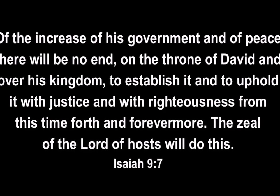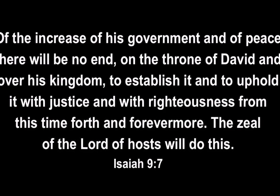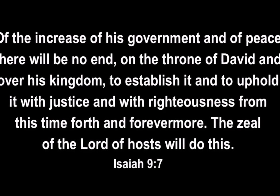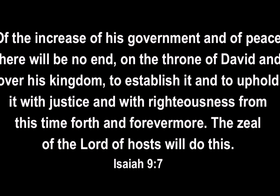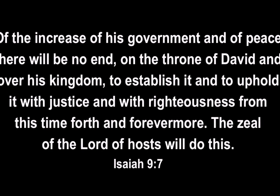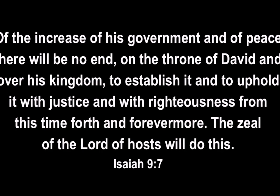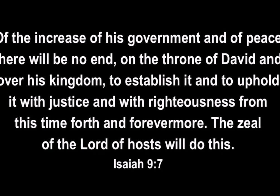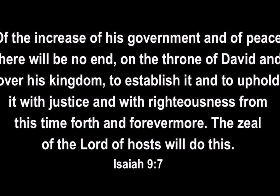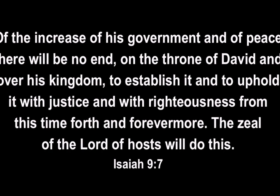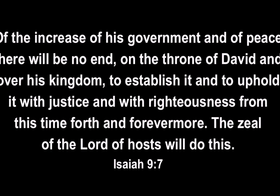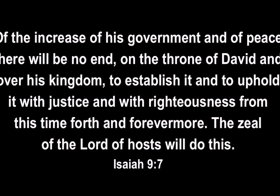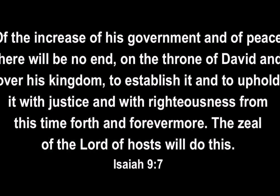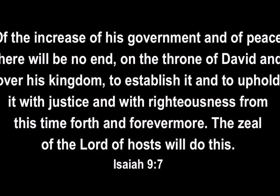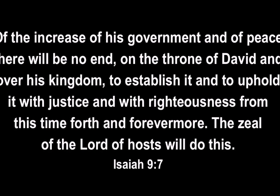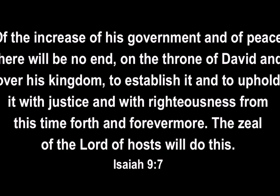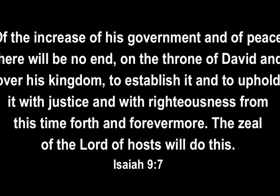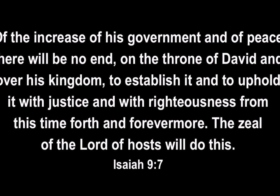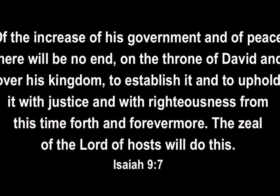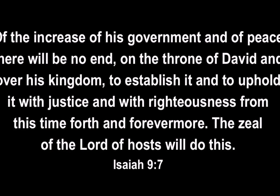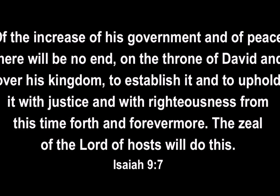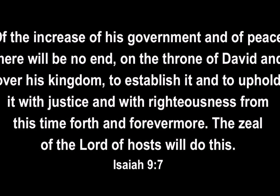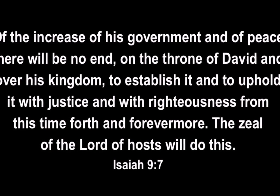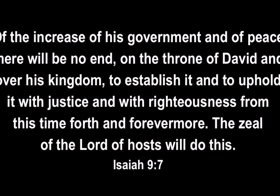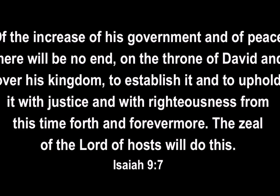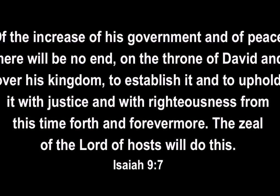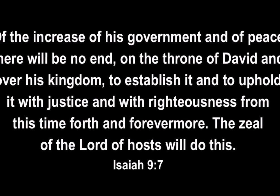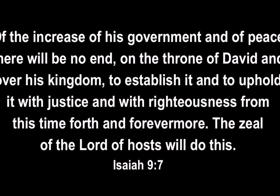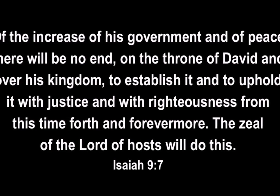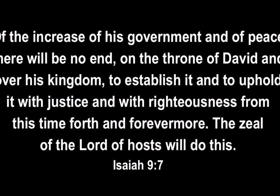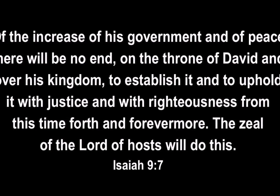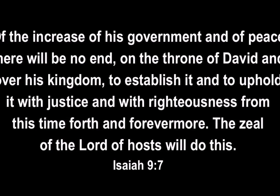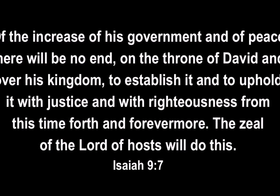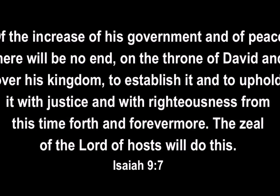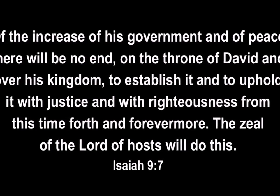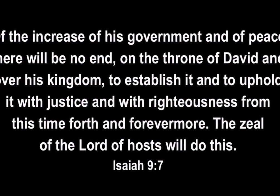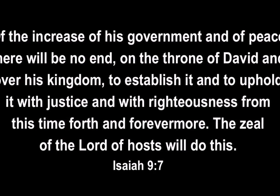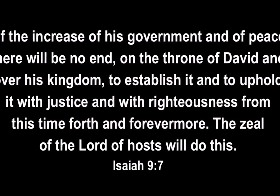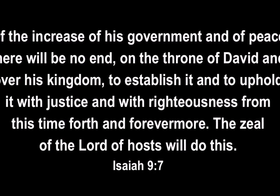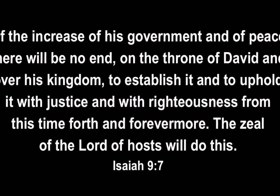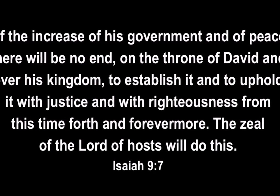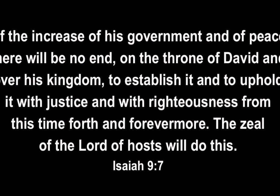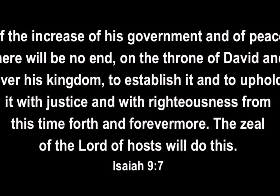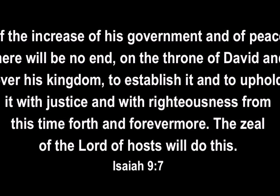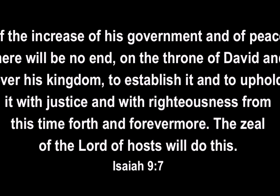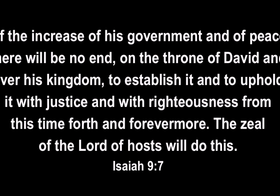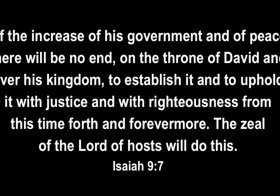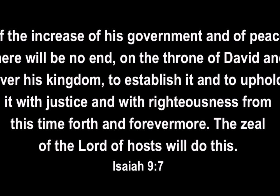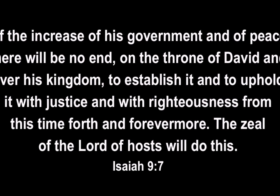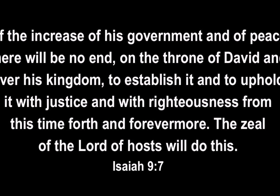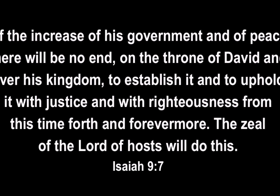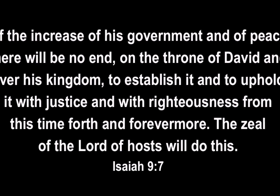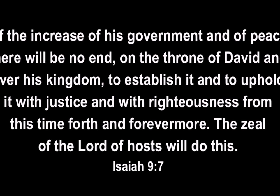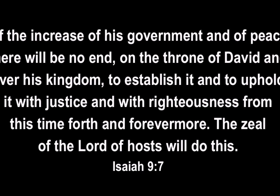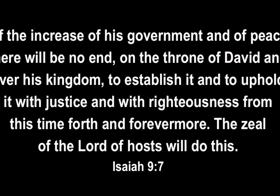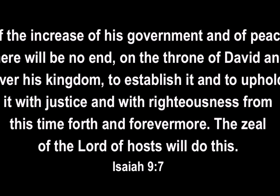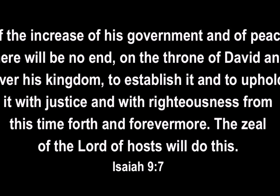no end on the throne of david and over his kingdom to establish it and to uphold it with justice and with righteousness from this time forth and